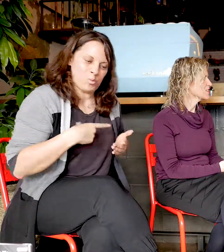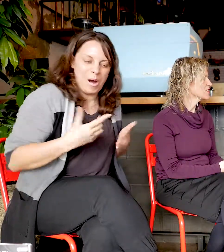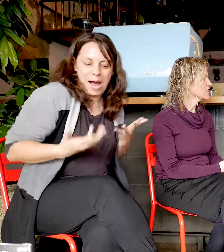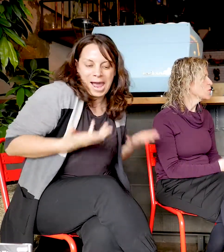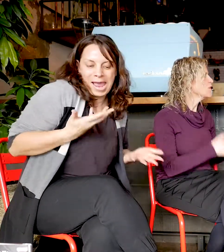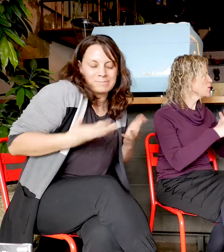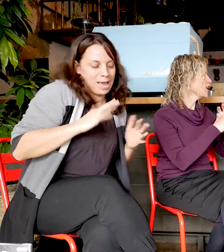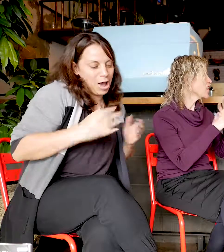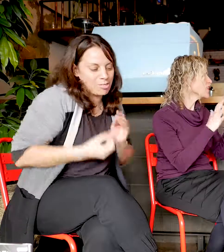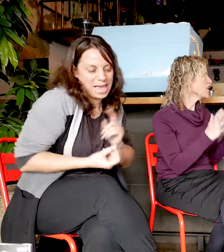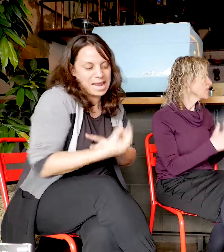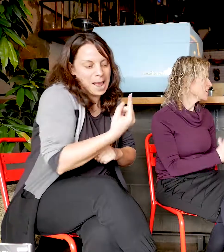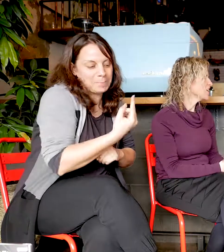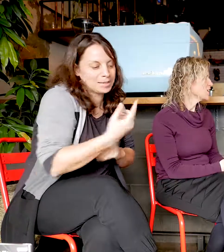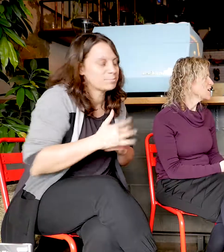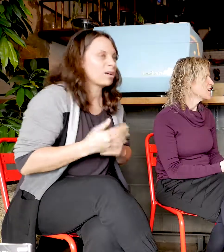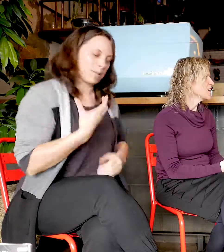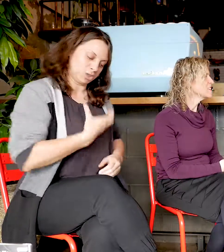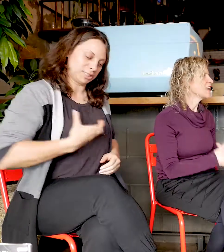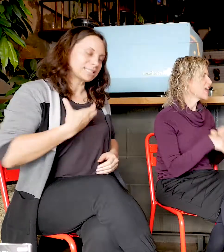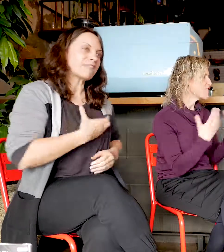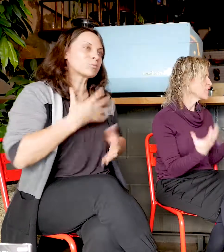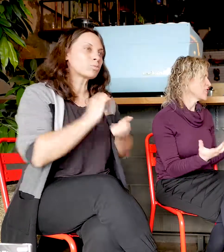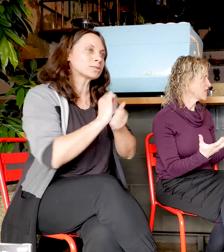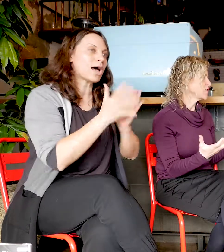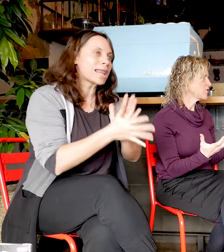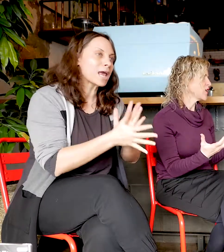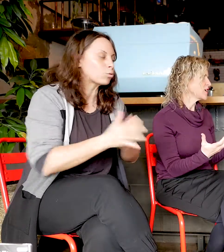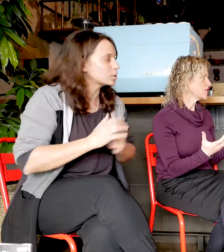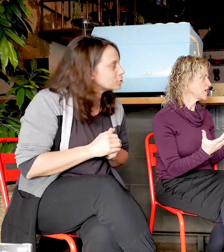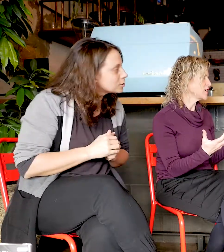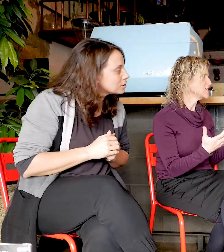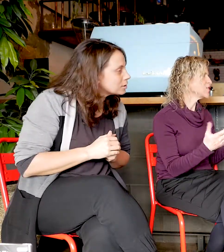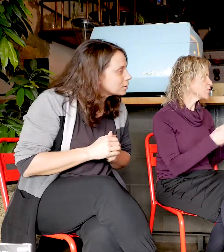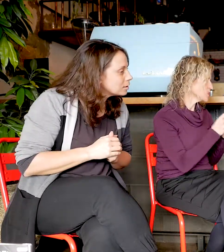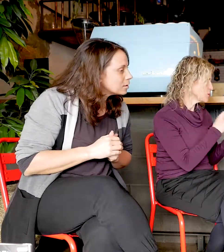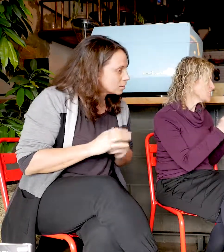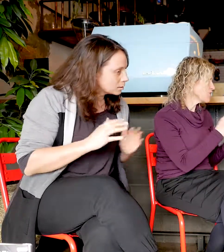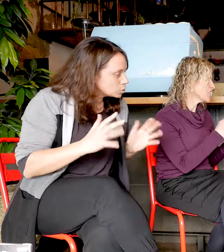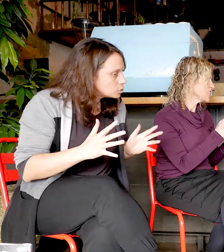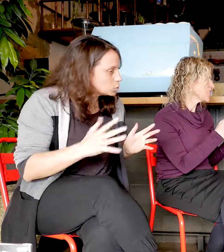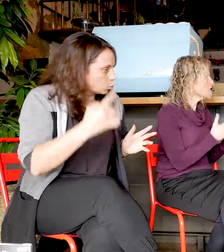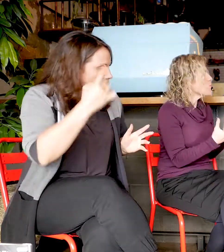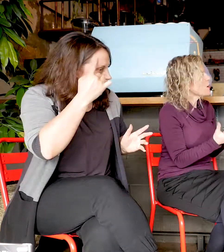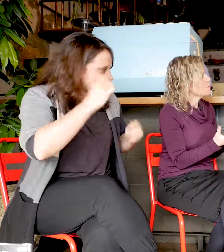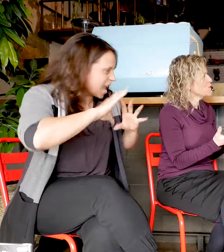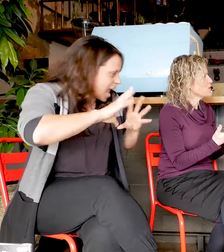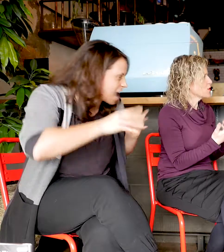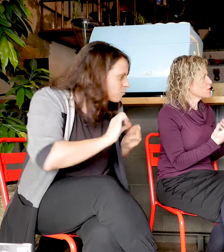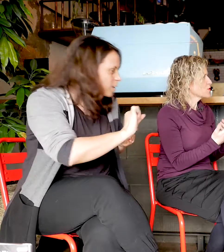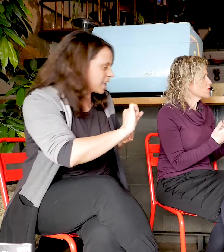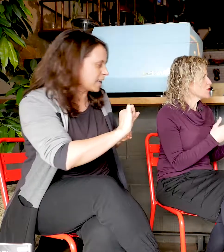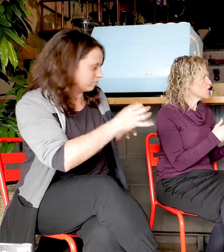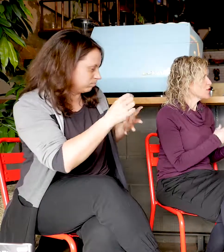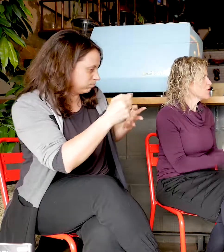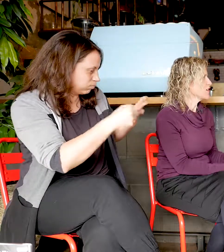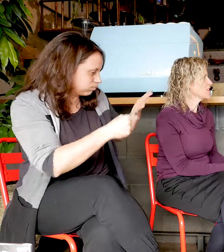I just feel a bit more comfortable in that. Is that everything you find easier or specific things that might be more difficult that you find?